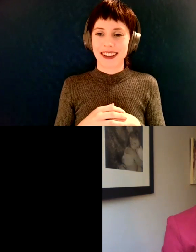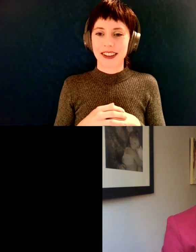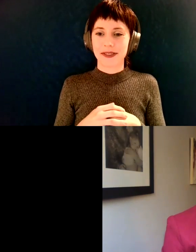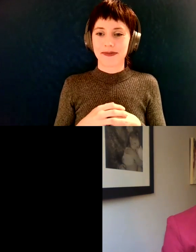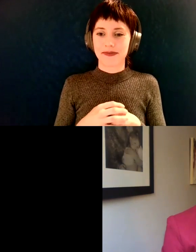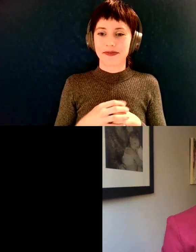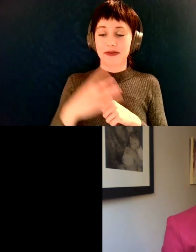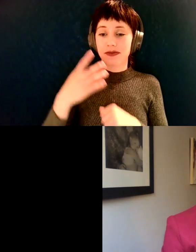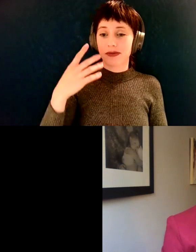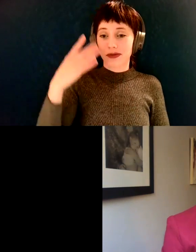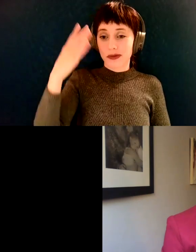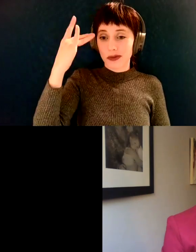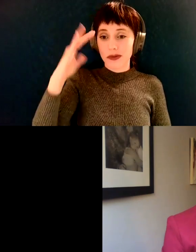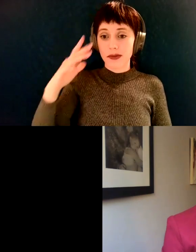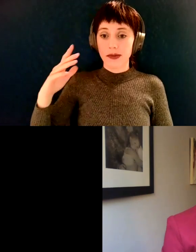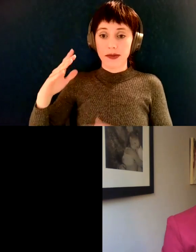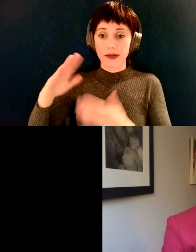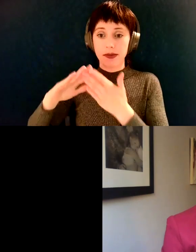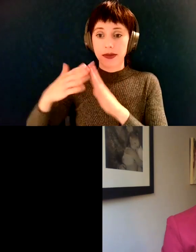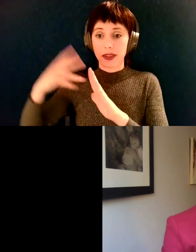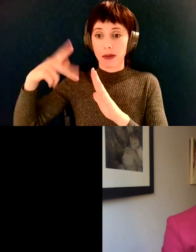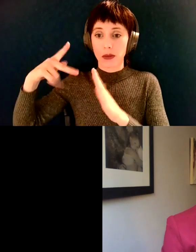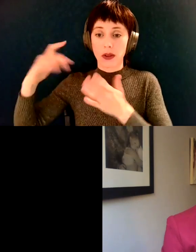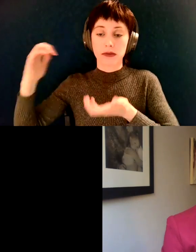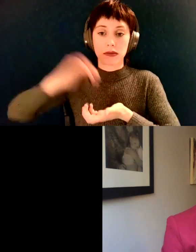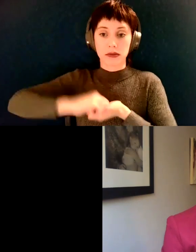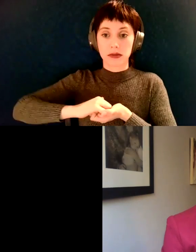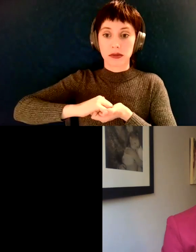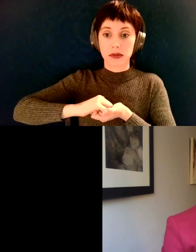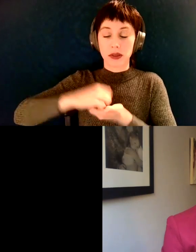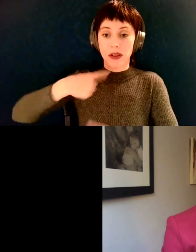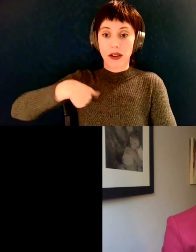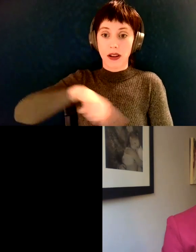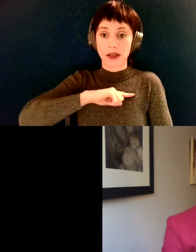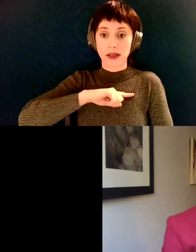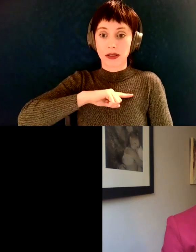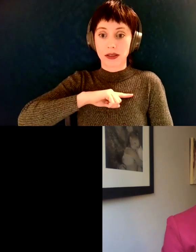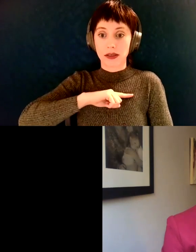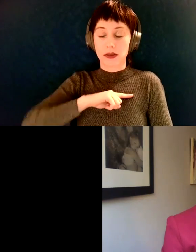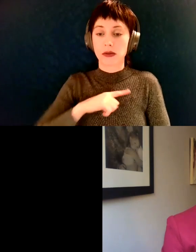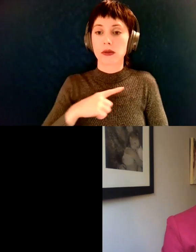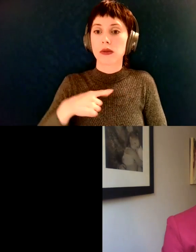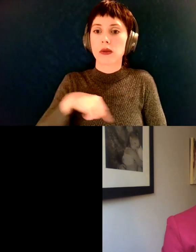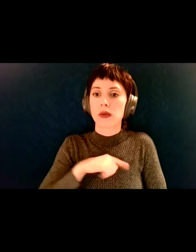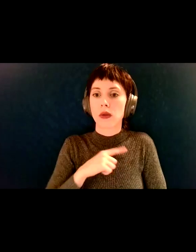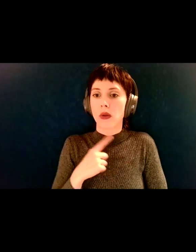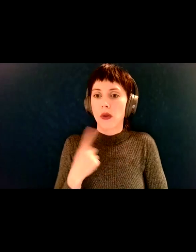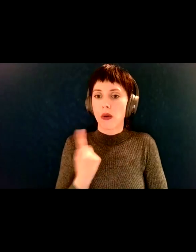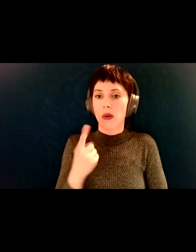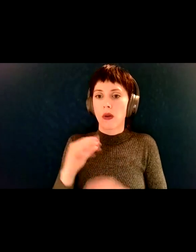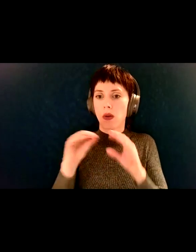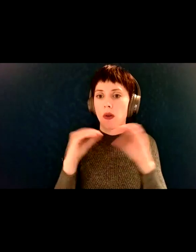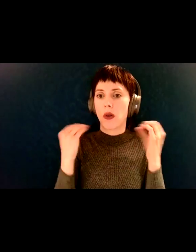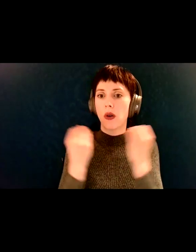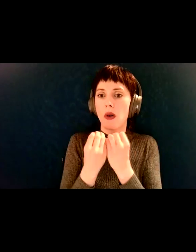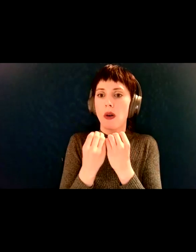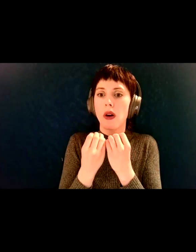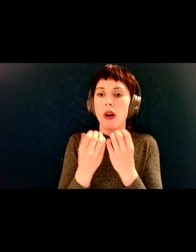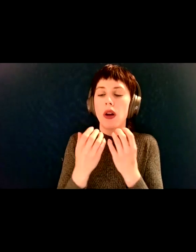the city chose us to do this is because we were the only organization that wanted to do something besides a focus group.